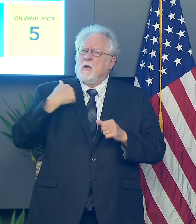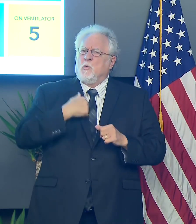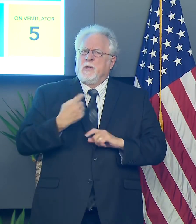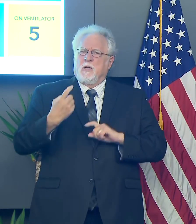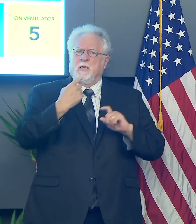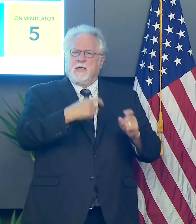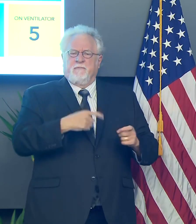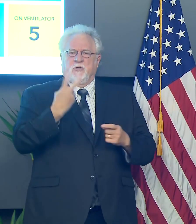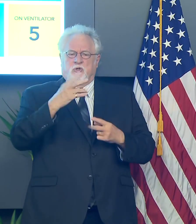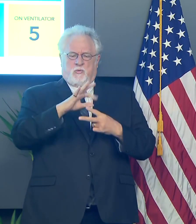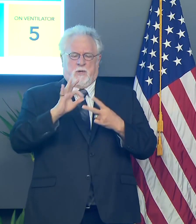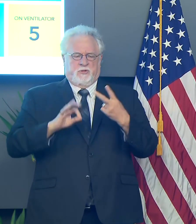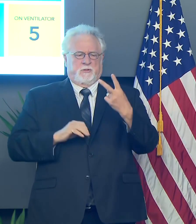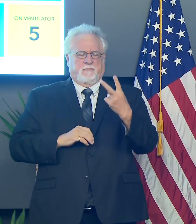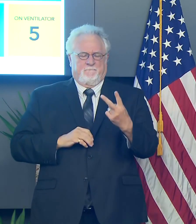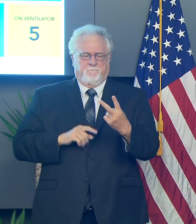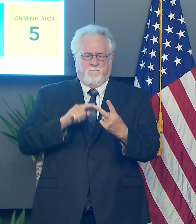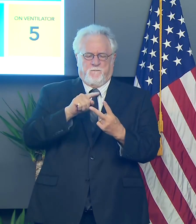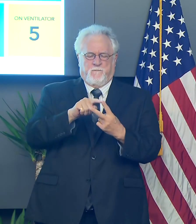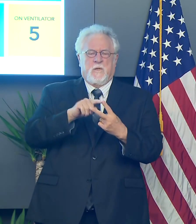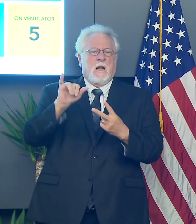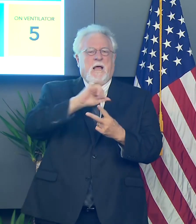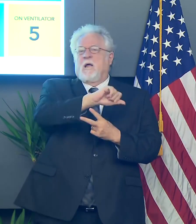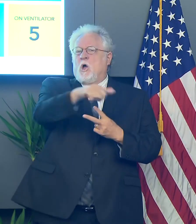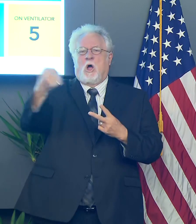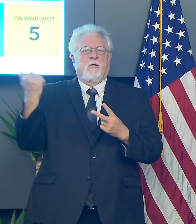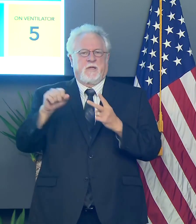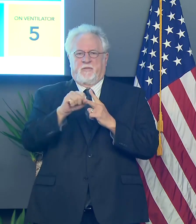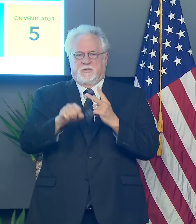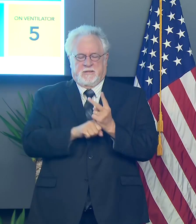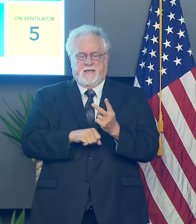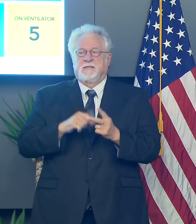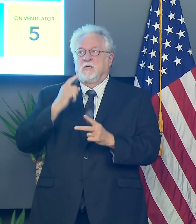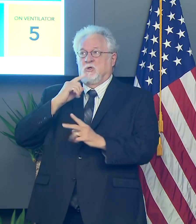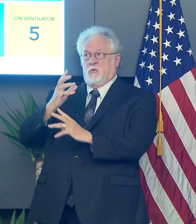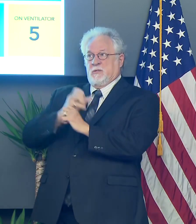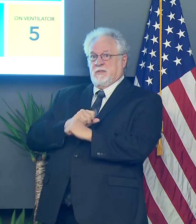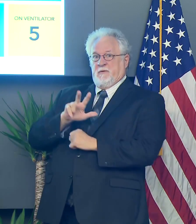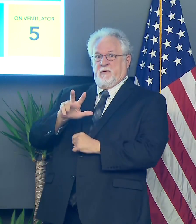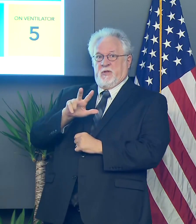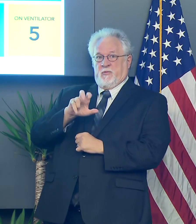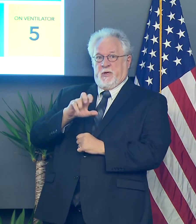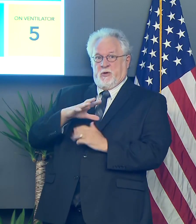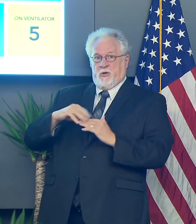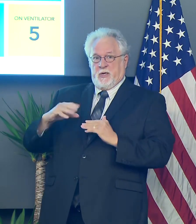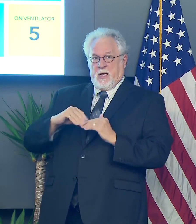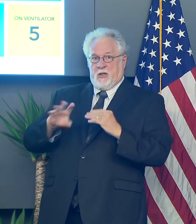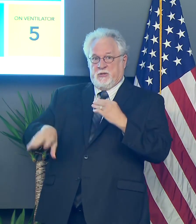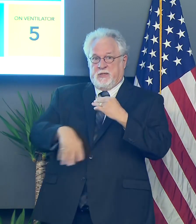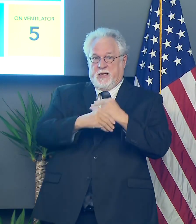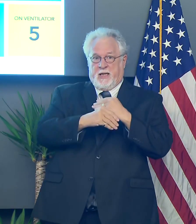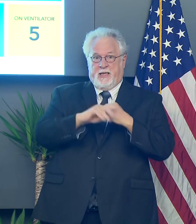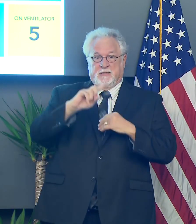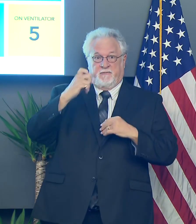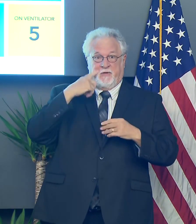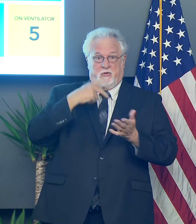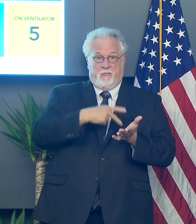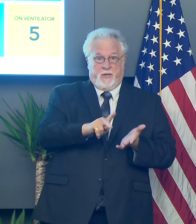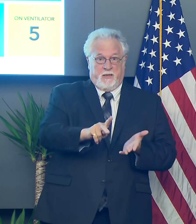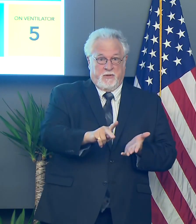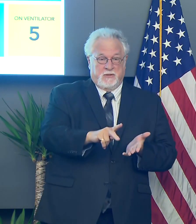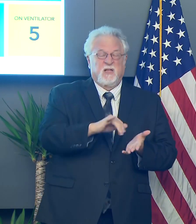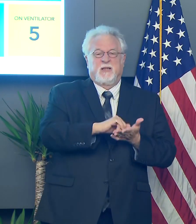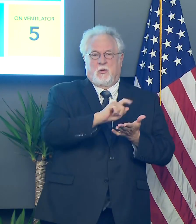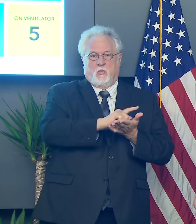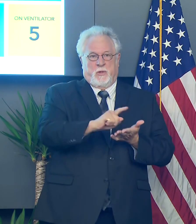given, uh, two options, like every other state, uh, to receive the $300 in enhanced federal payments. Uh,